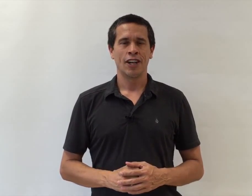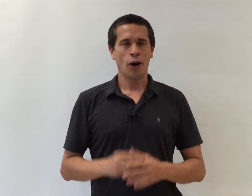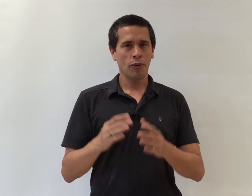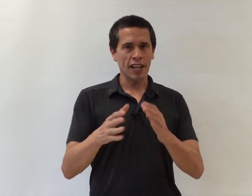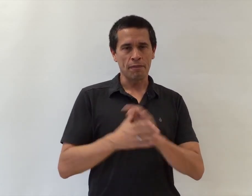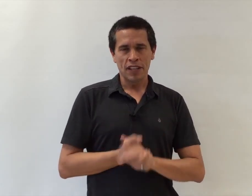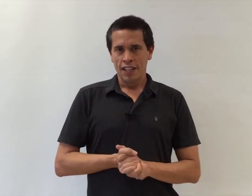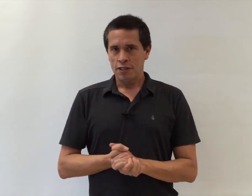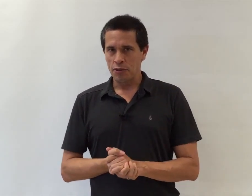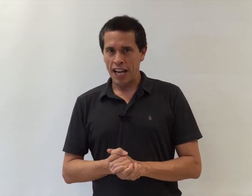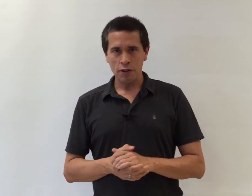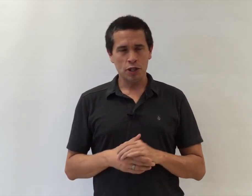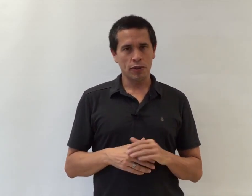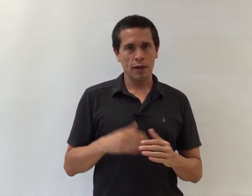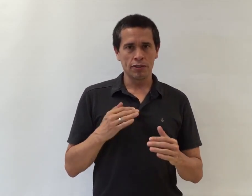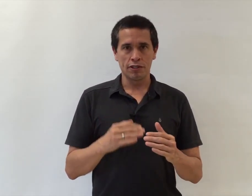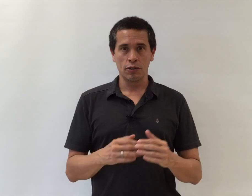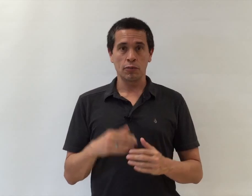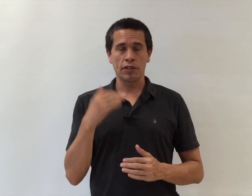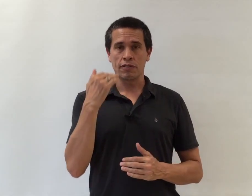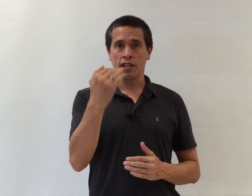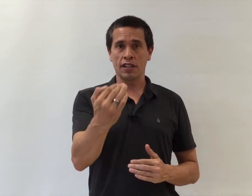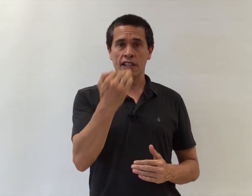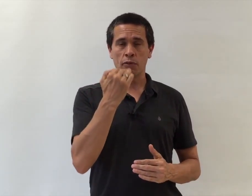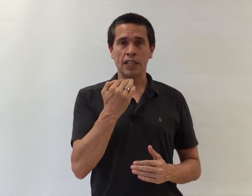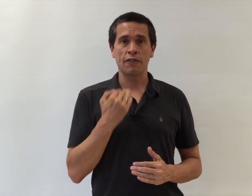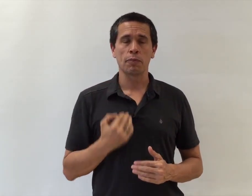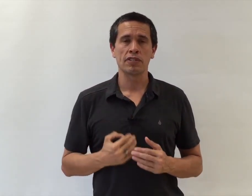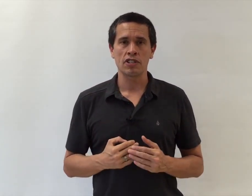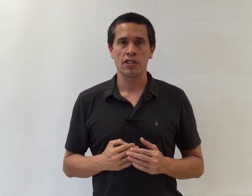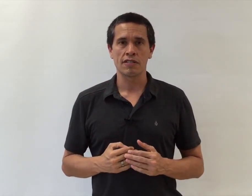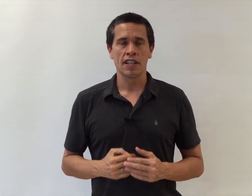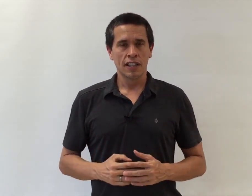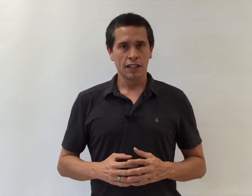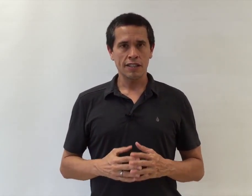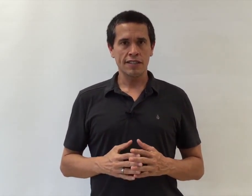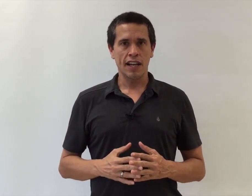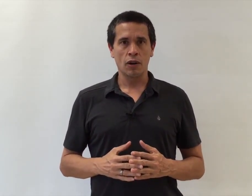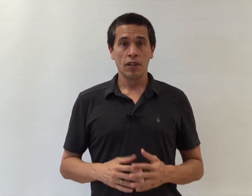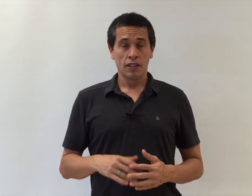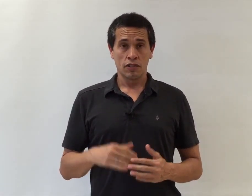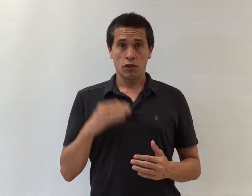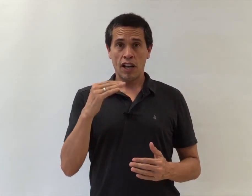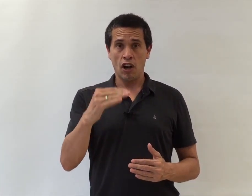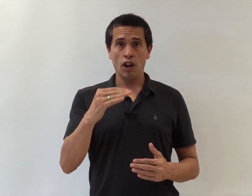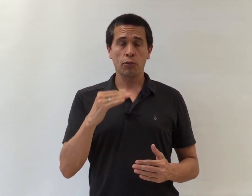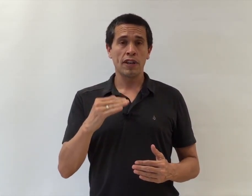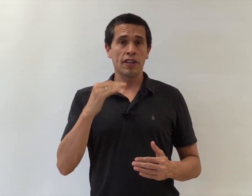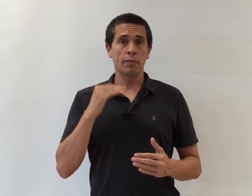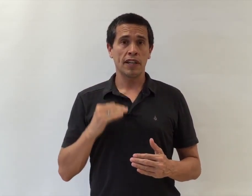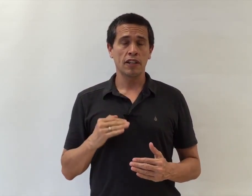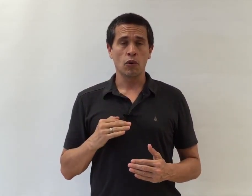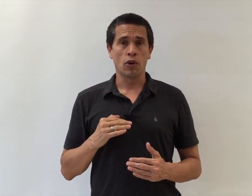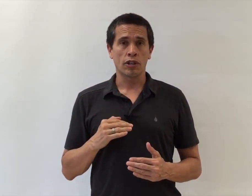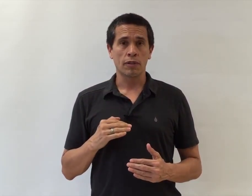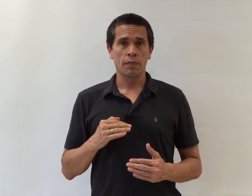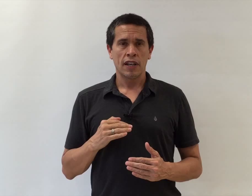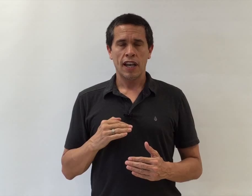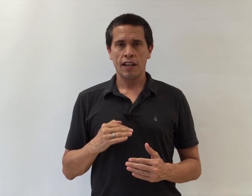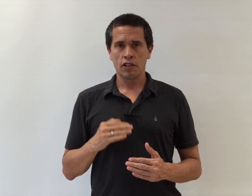All right. So now that you were able to do it with your tongue in three different positions, let's now try all three of them in order. And